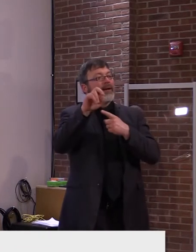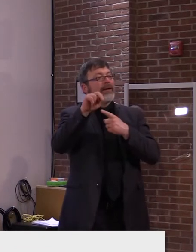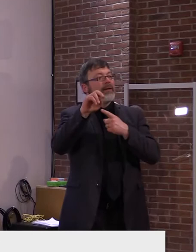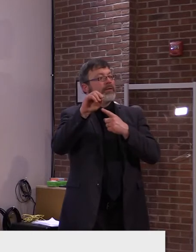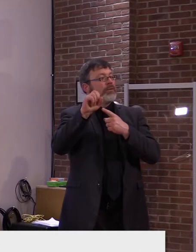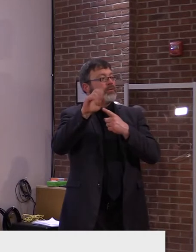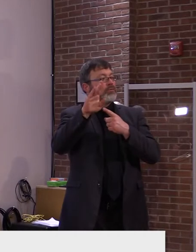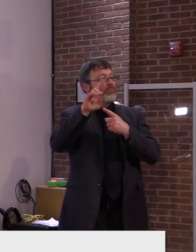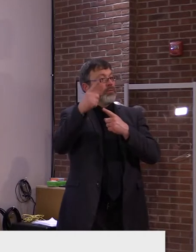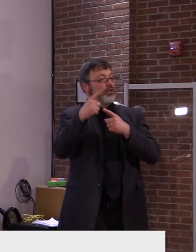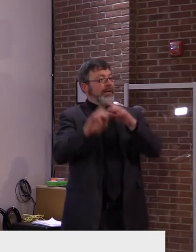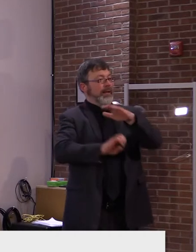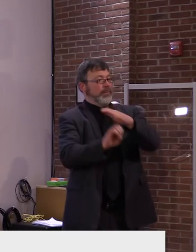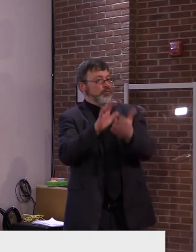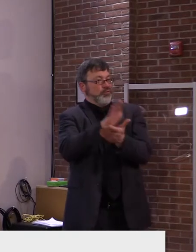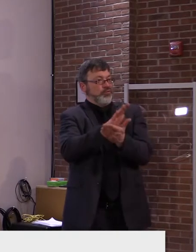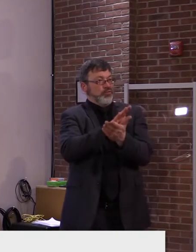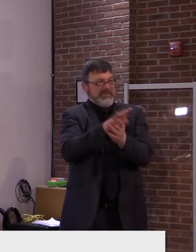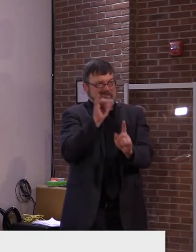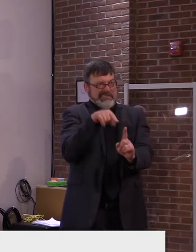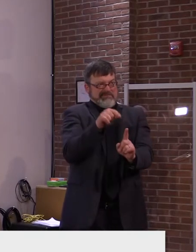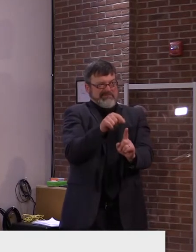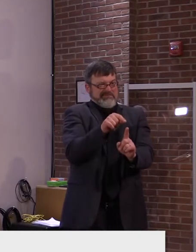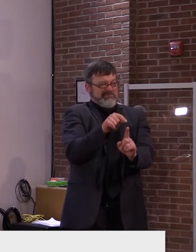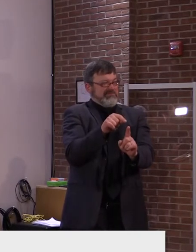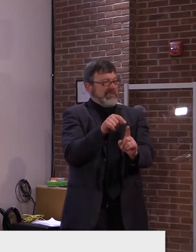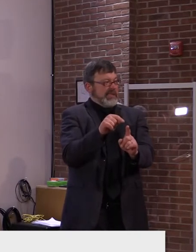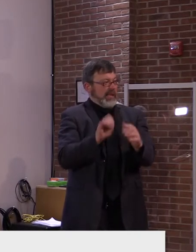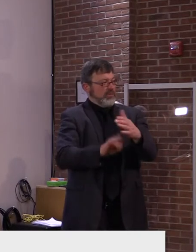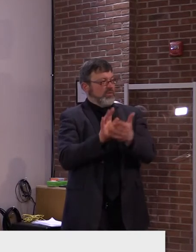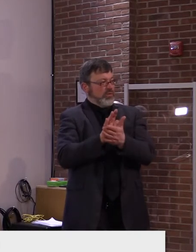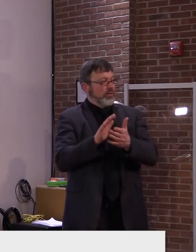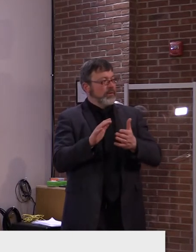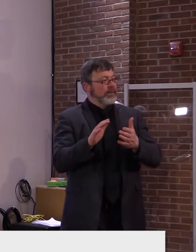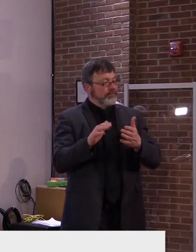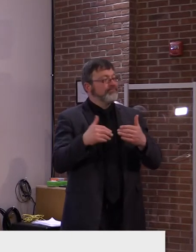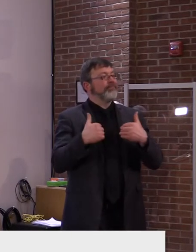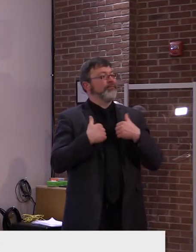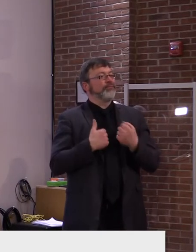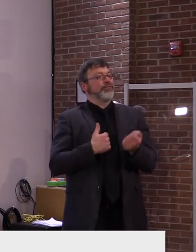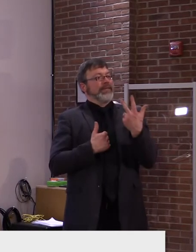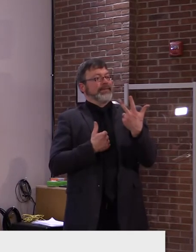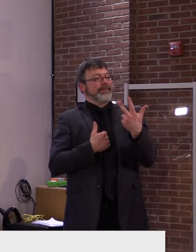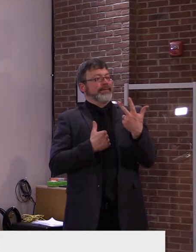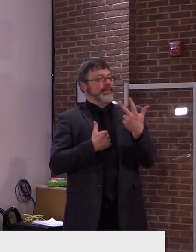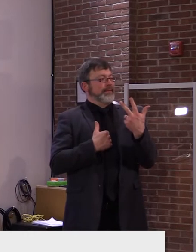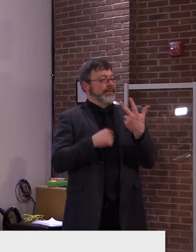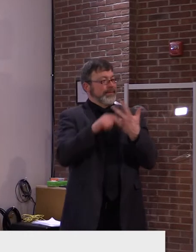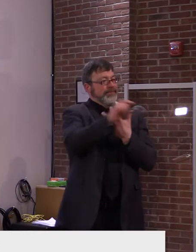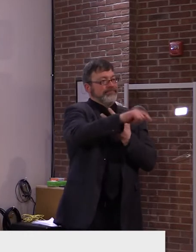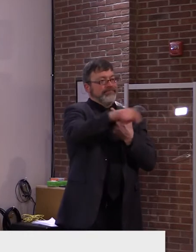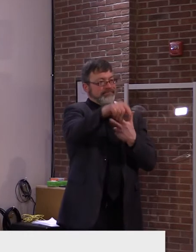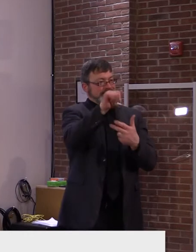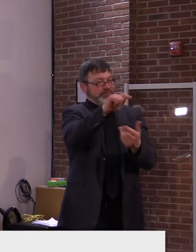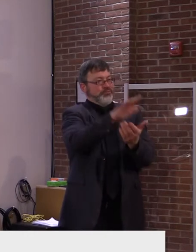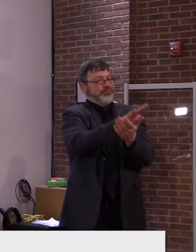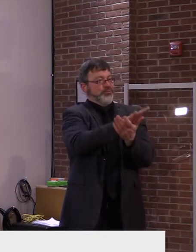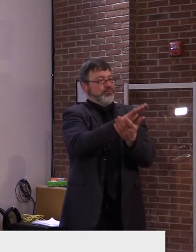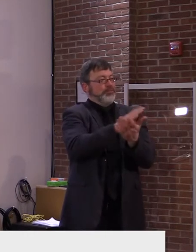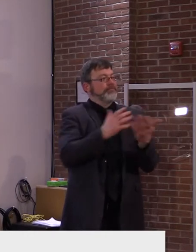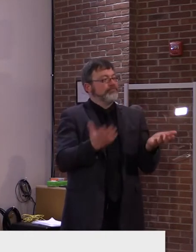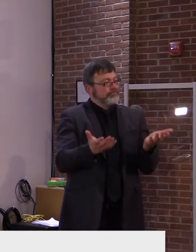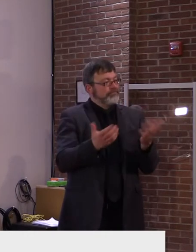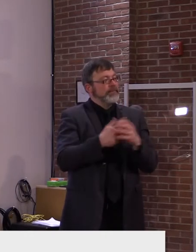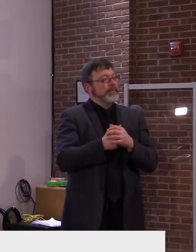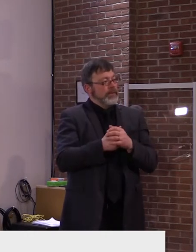only three cases there were associated with the school, and these were connected with two small sub outbreaks at